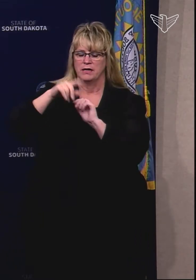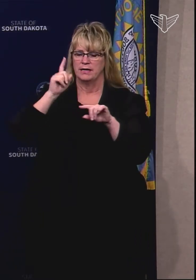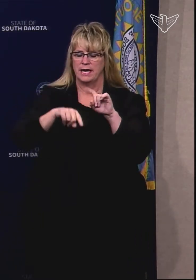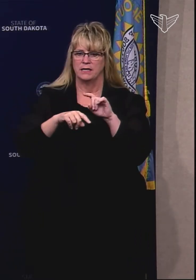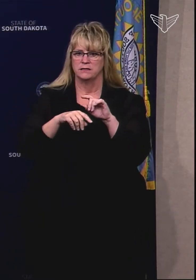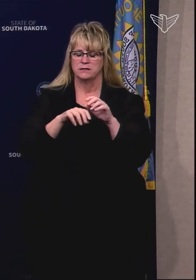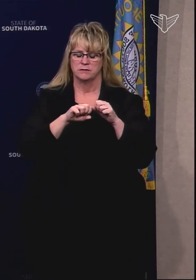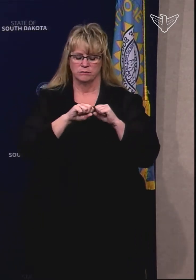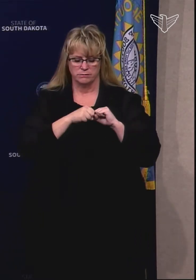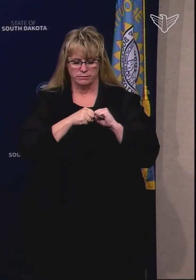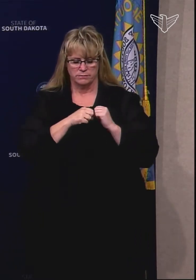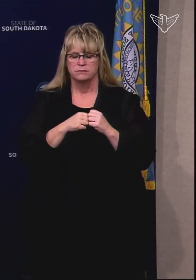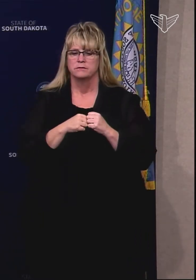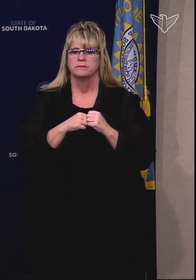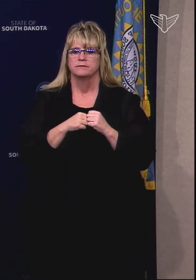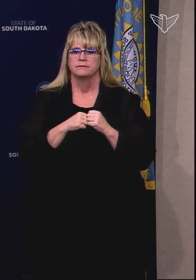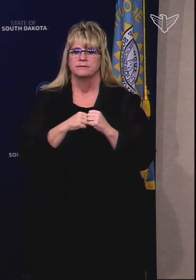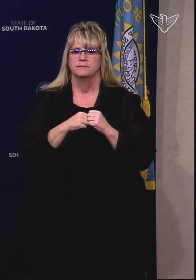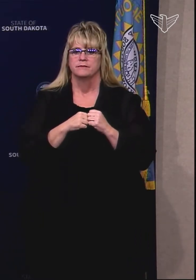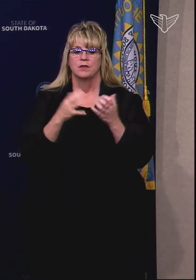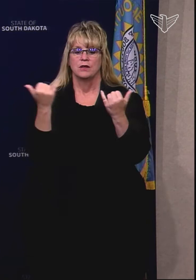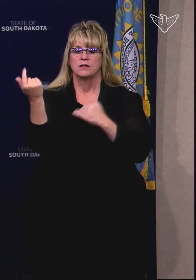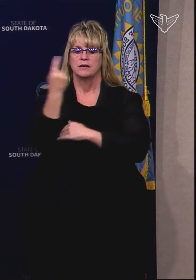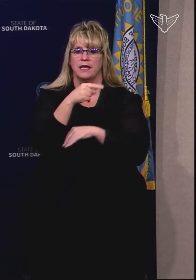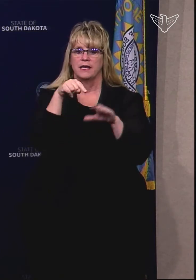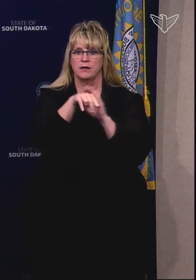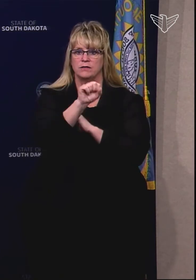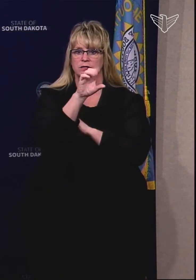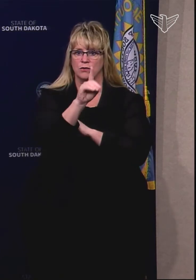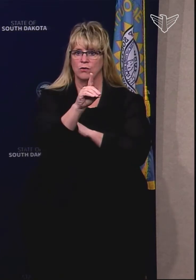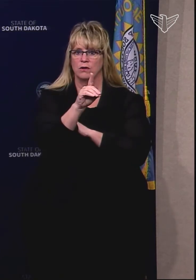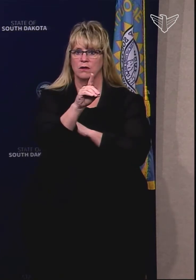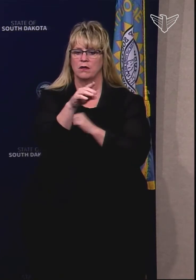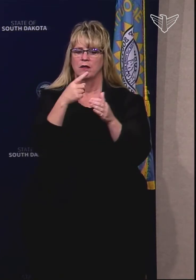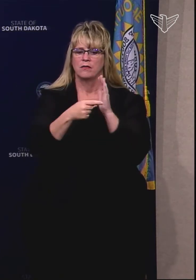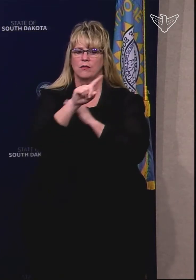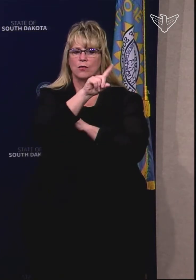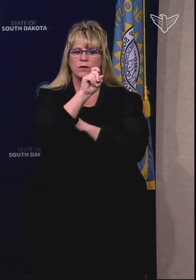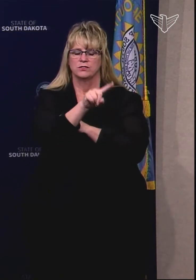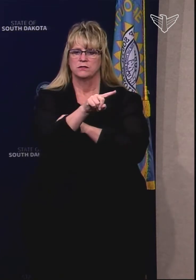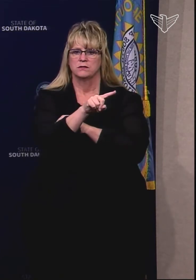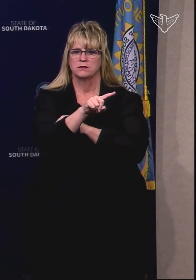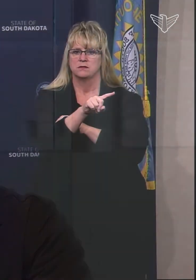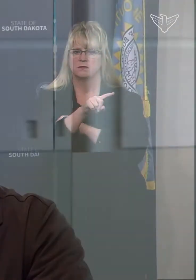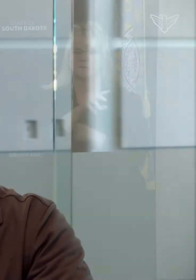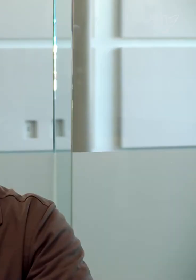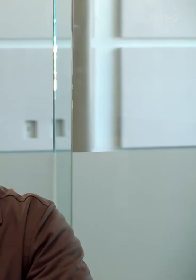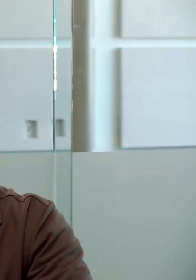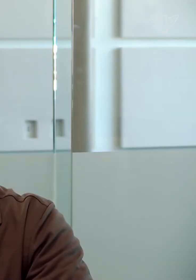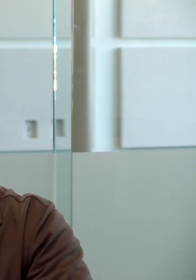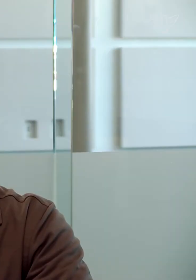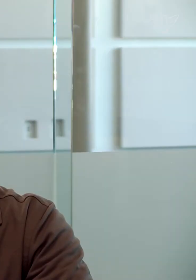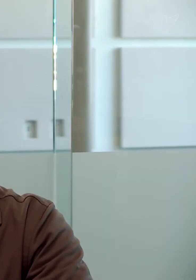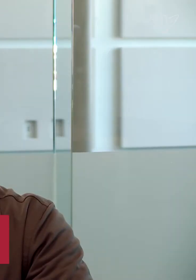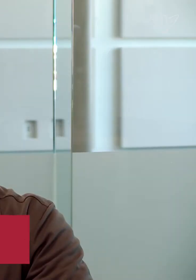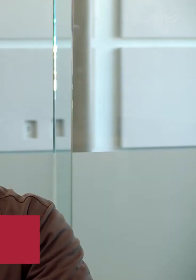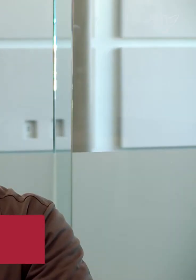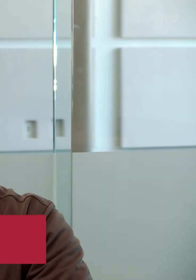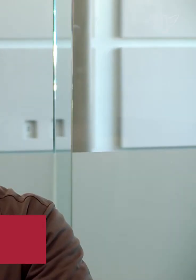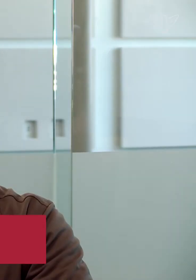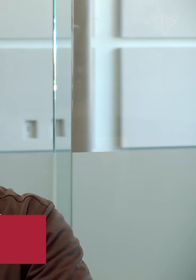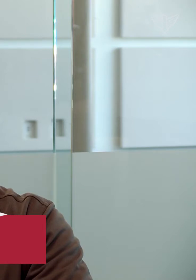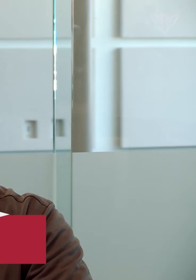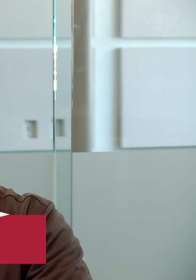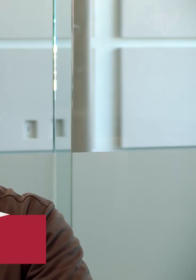The question before us now today in South Dakota is what do we want policing to look like? Noem lists three things